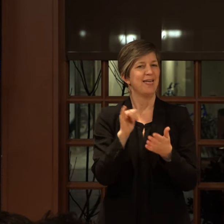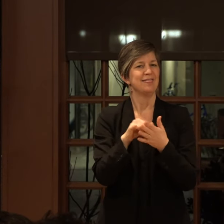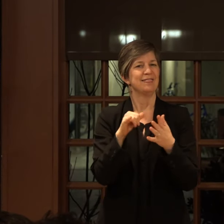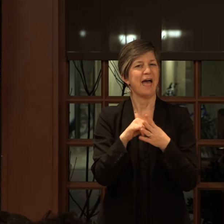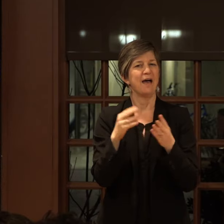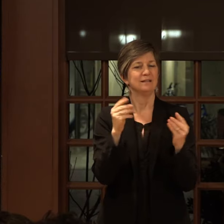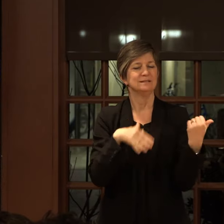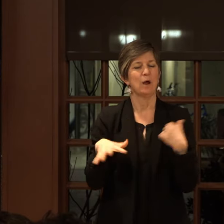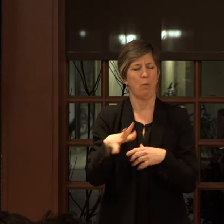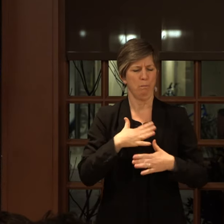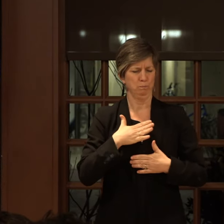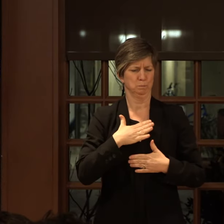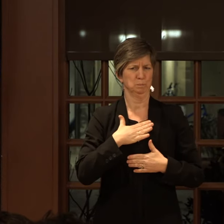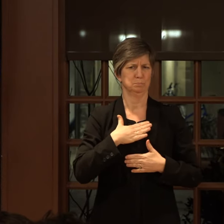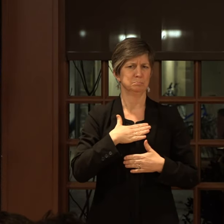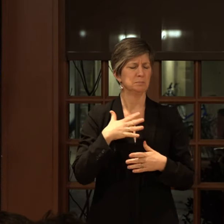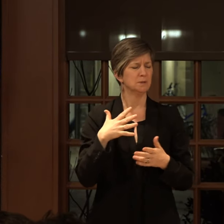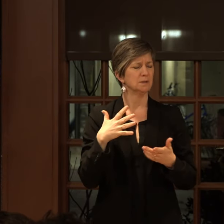territorial,